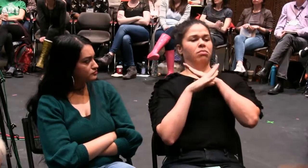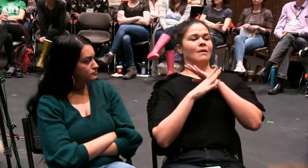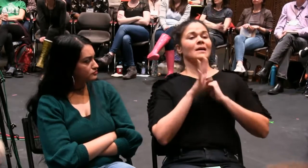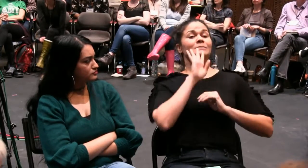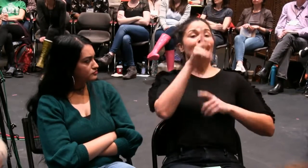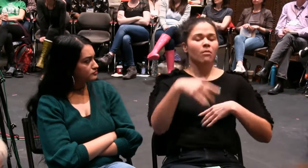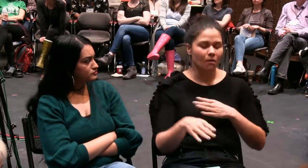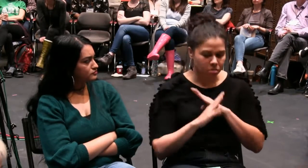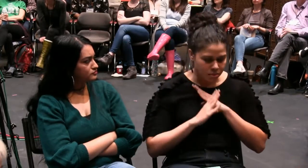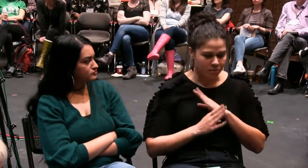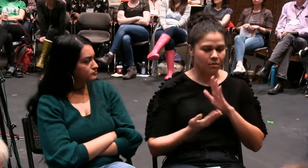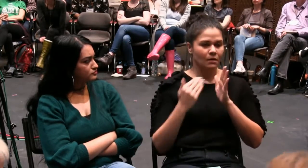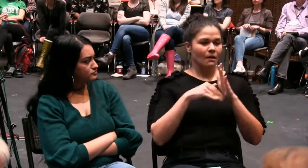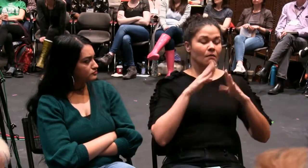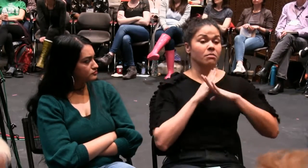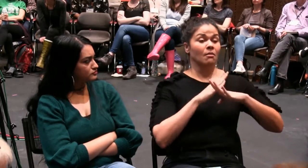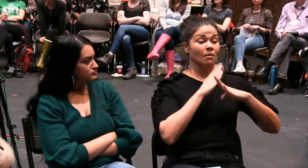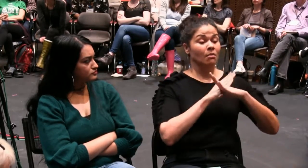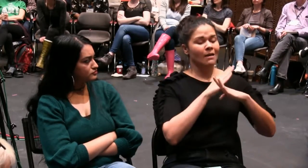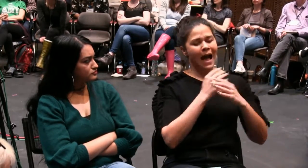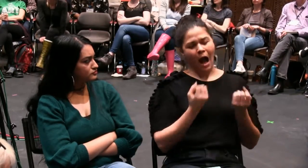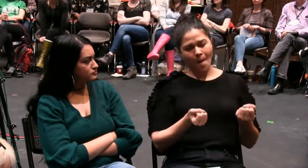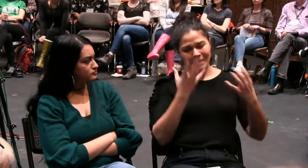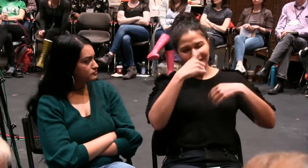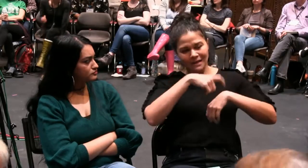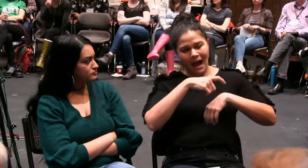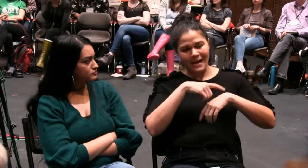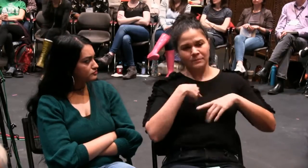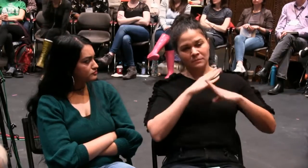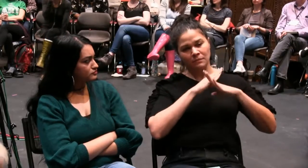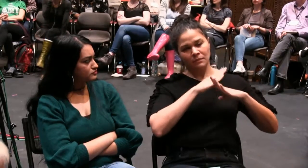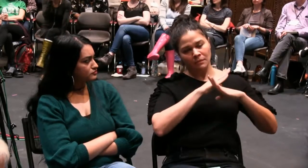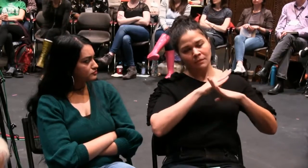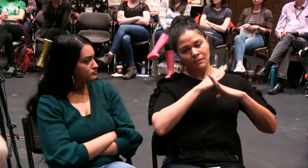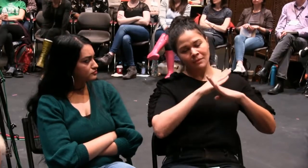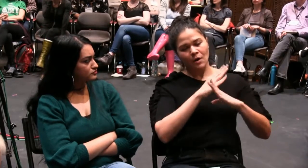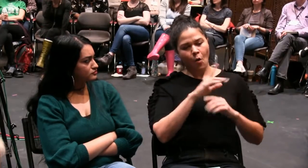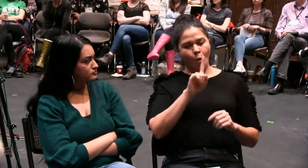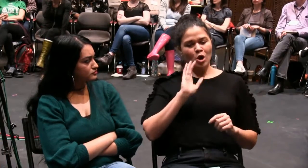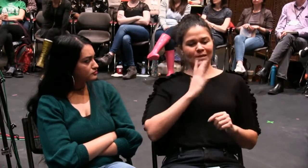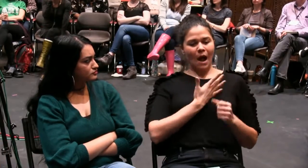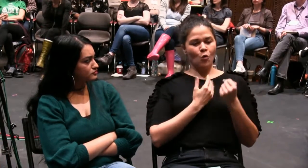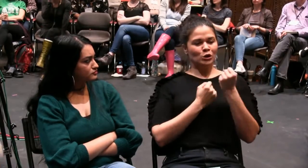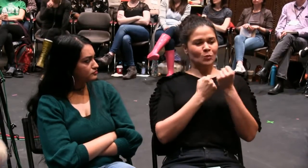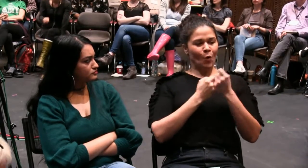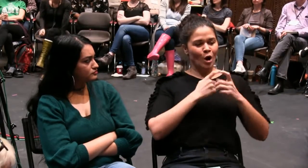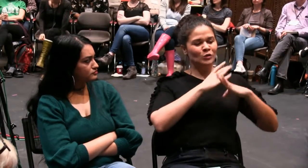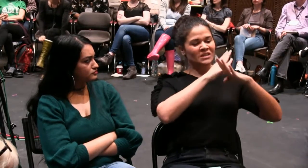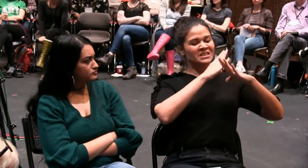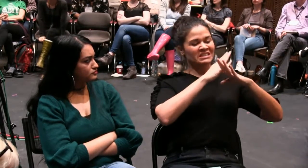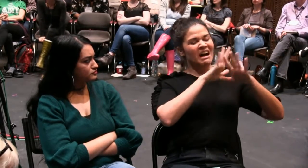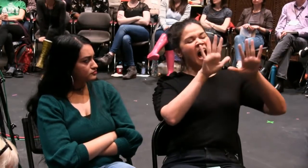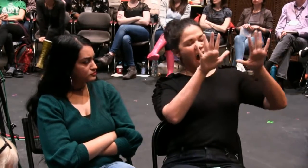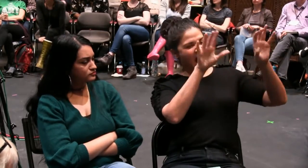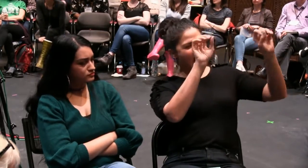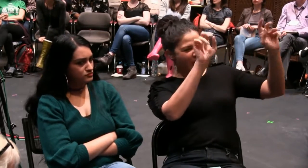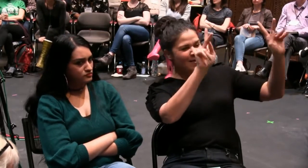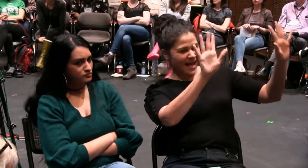once, but also continue that. Because we know that the barriers or obstructions to our innovation are going to continue to come up. So we need to